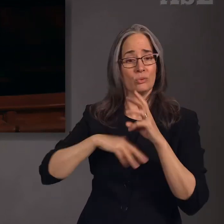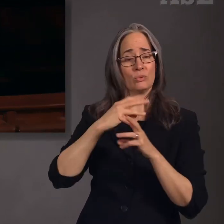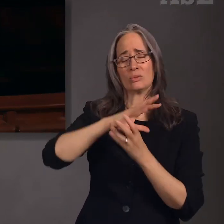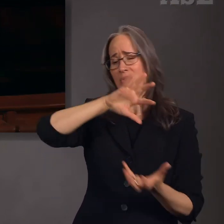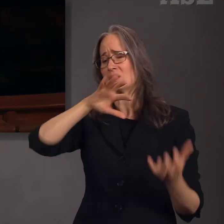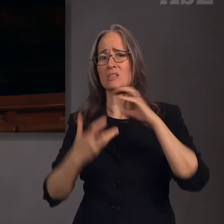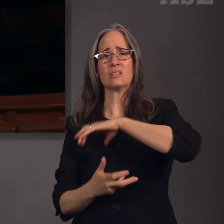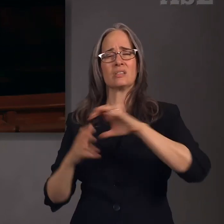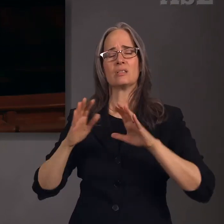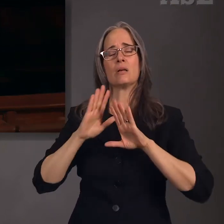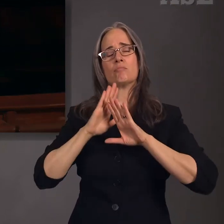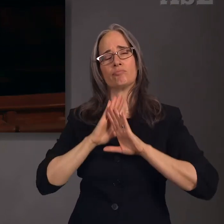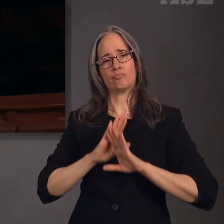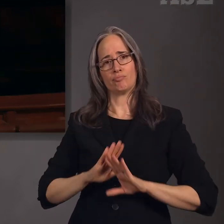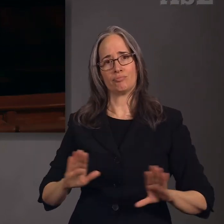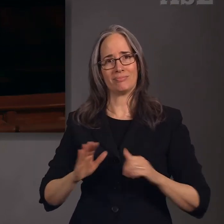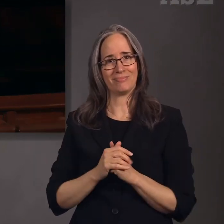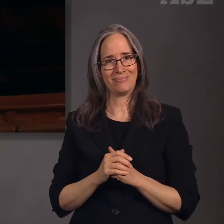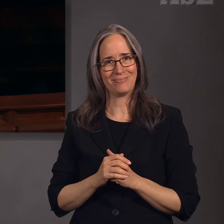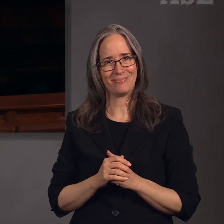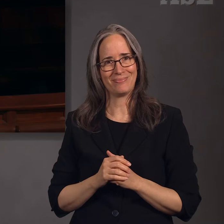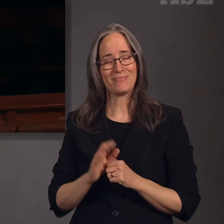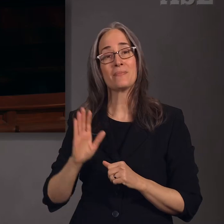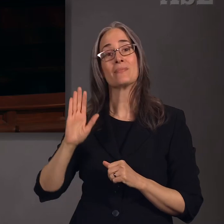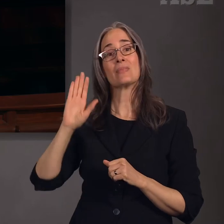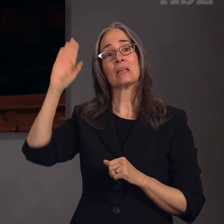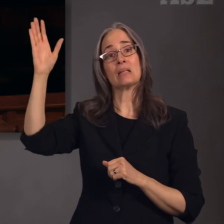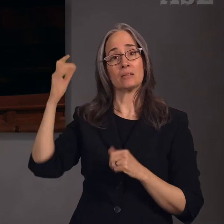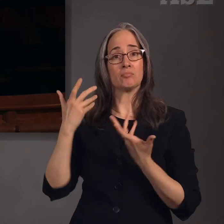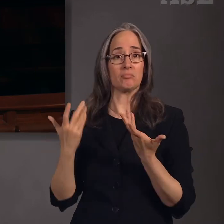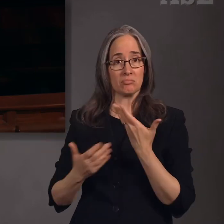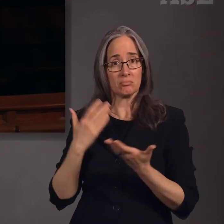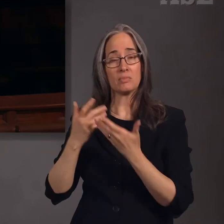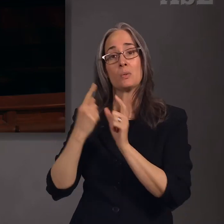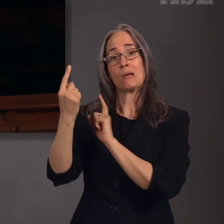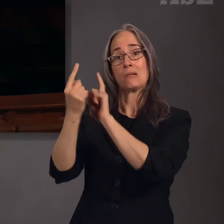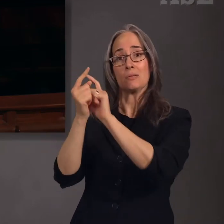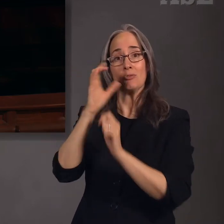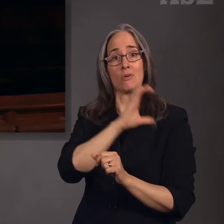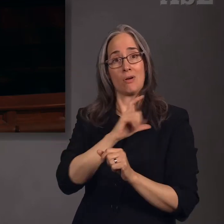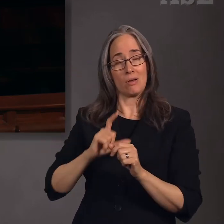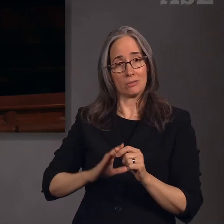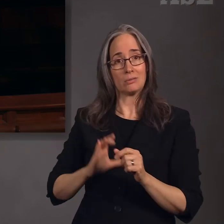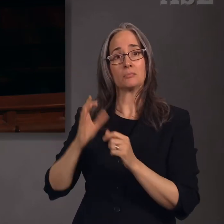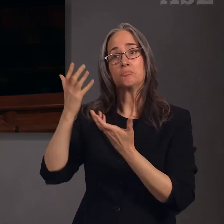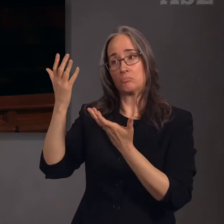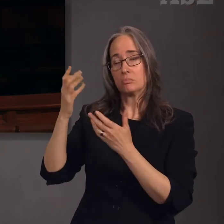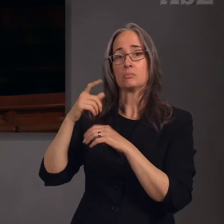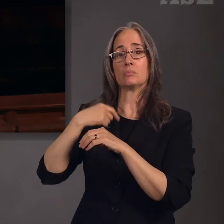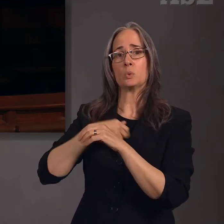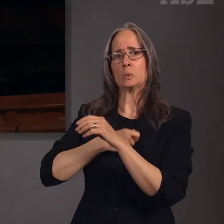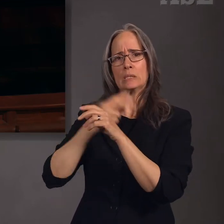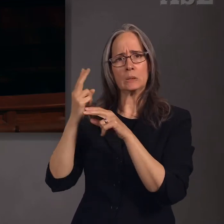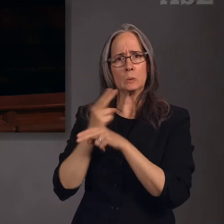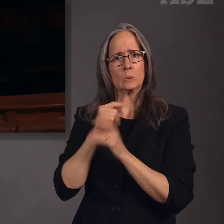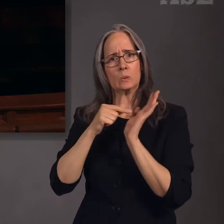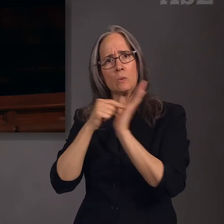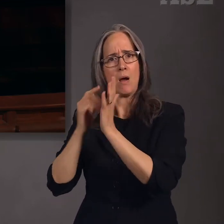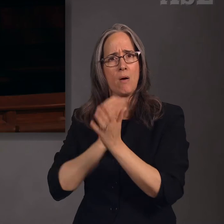We come unto Christ by exercising faith in Him, repenting daily, making